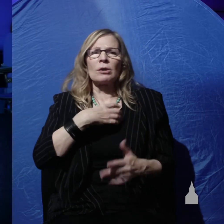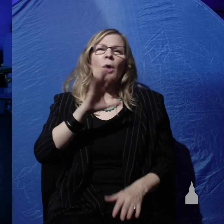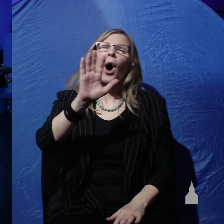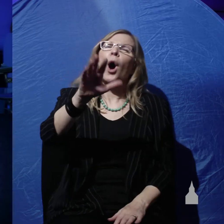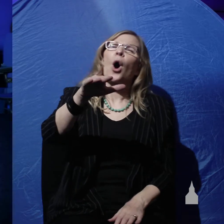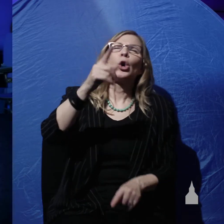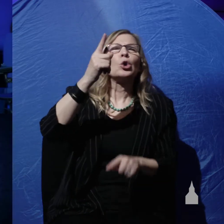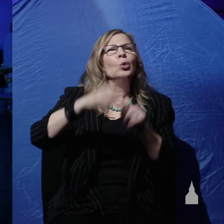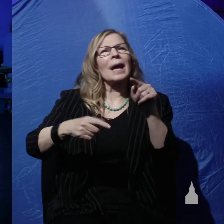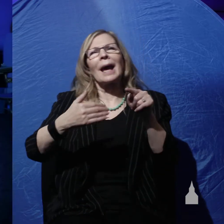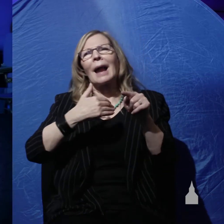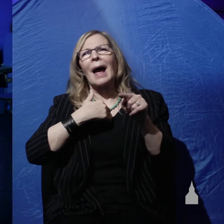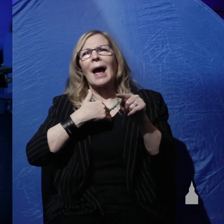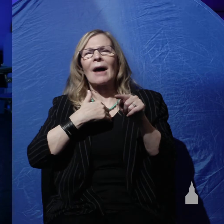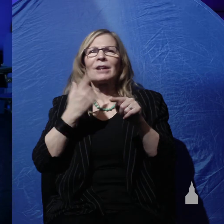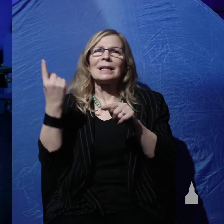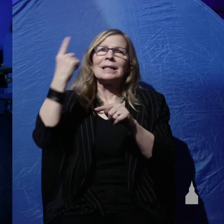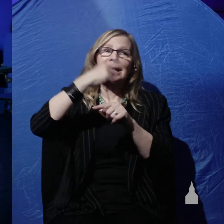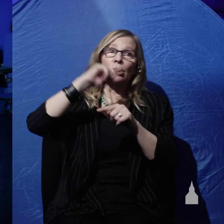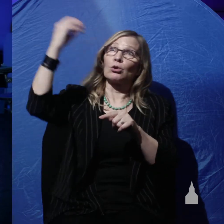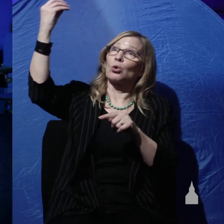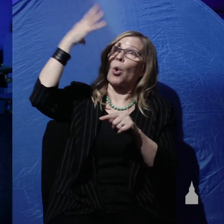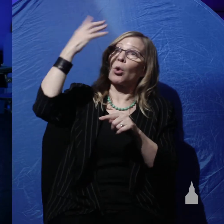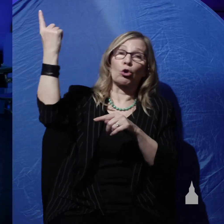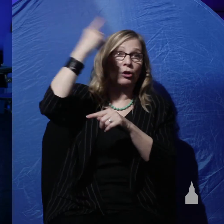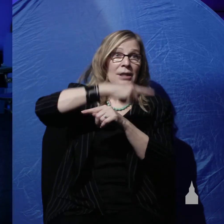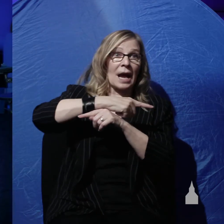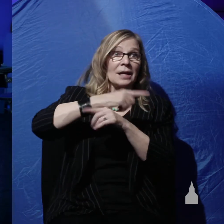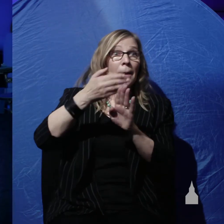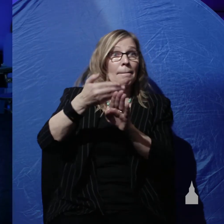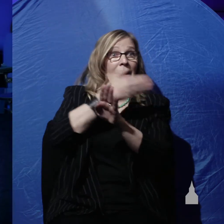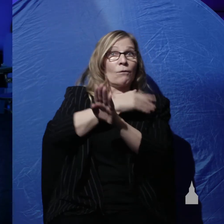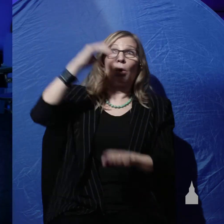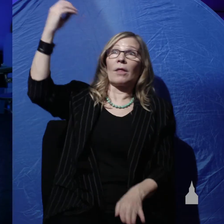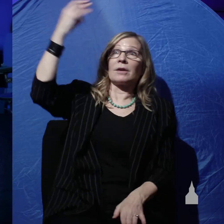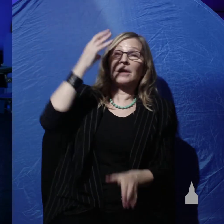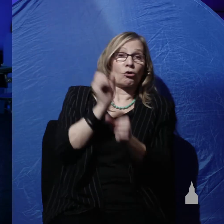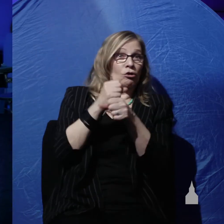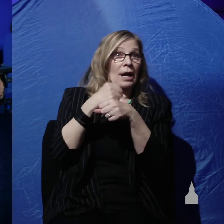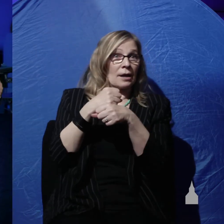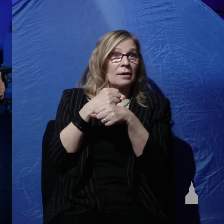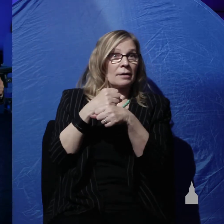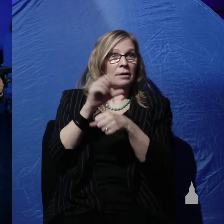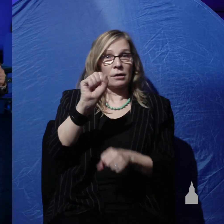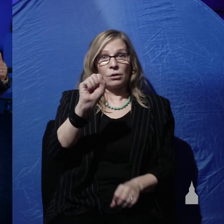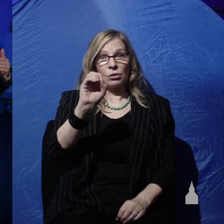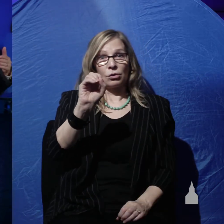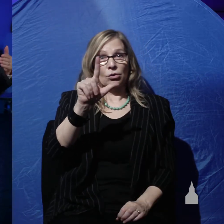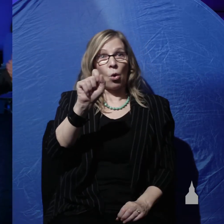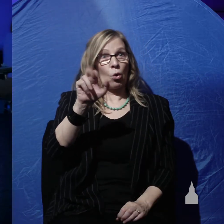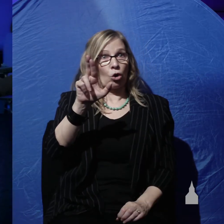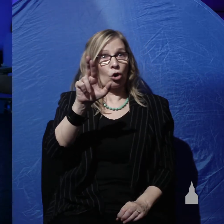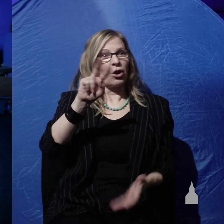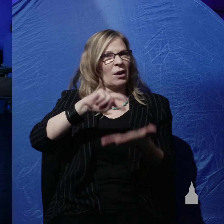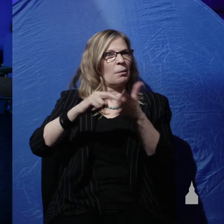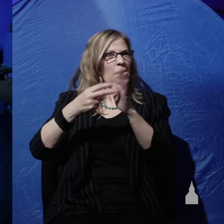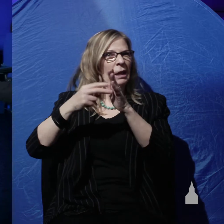created. Well, that's true. You can't have solar days because solar means pertaining to or dependent on the sun.